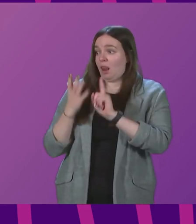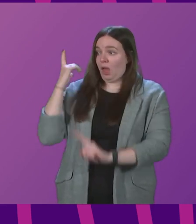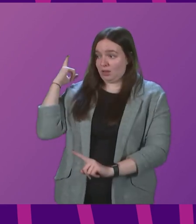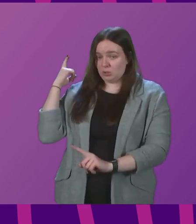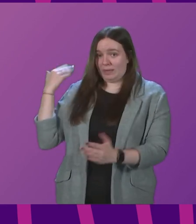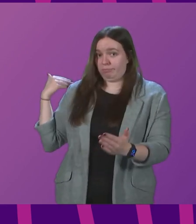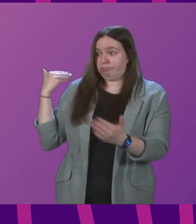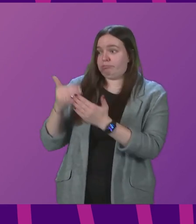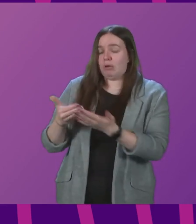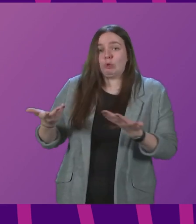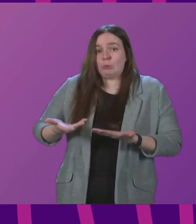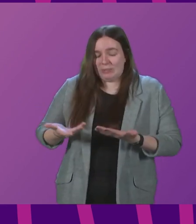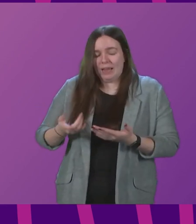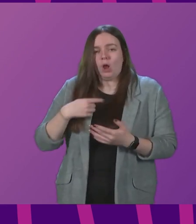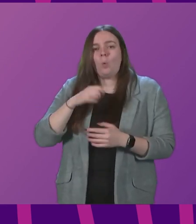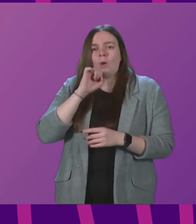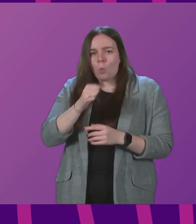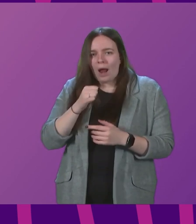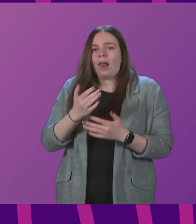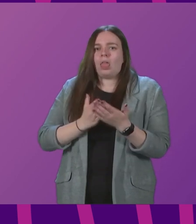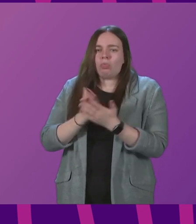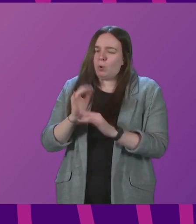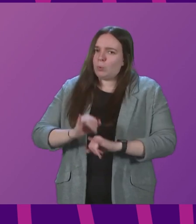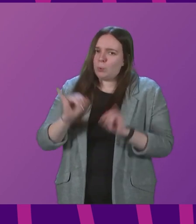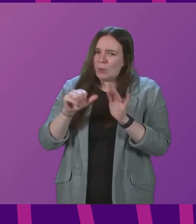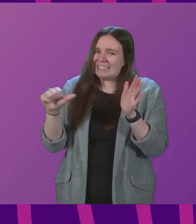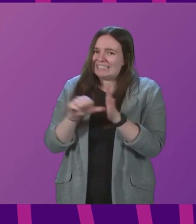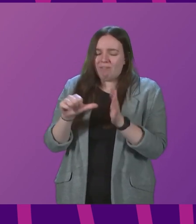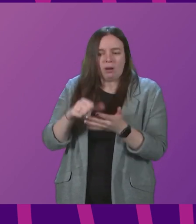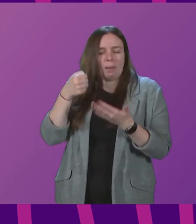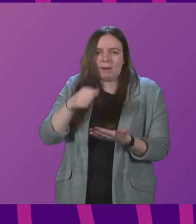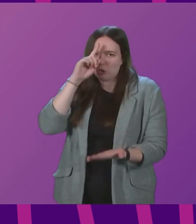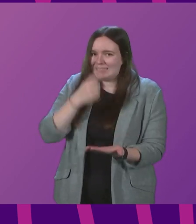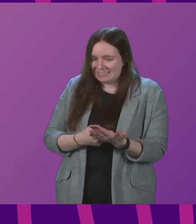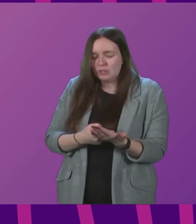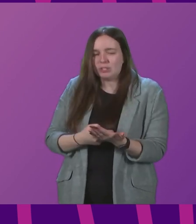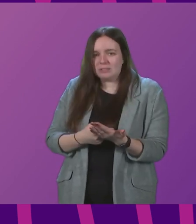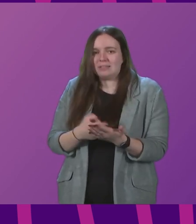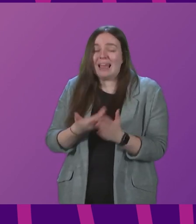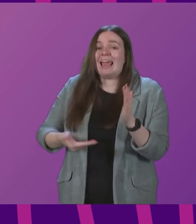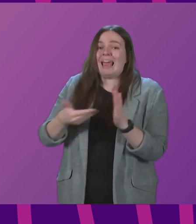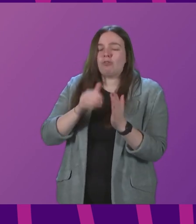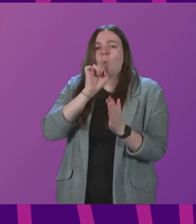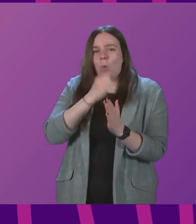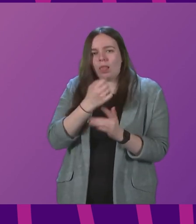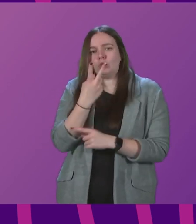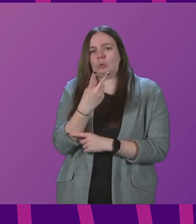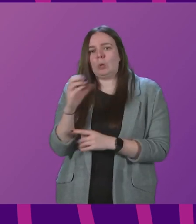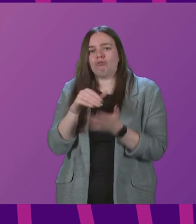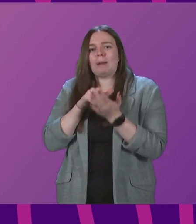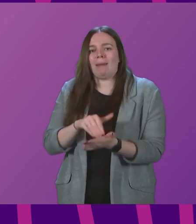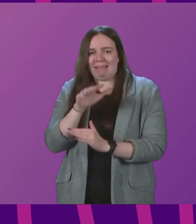announcement today, we will find through very difficult budgetary decisions between now and the end of the financial year, an additional £200 million.